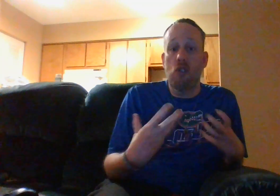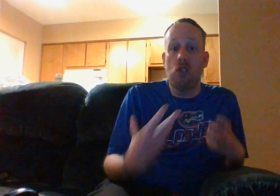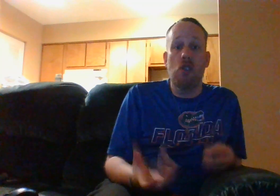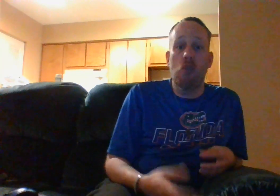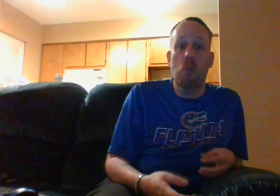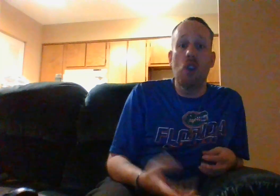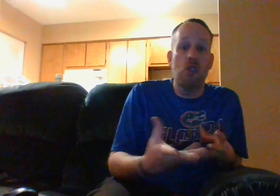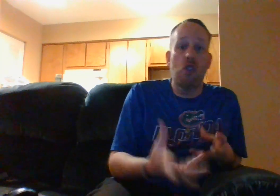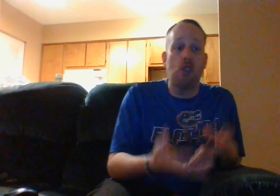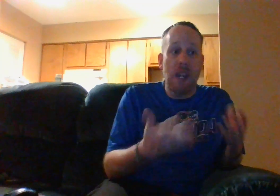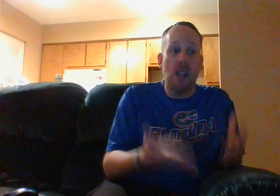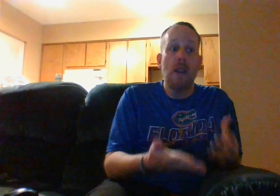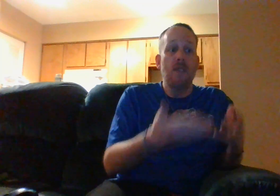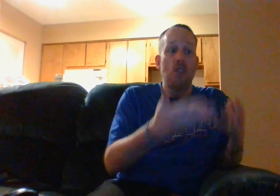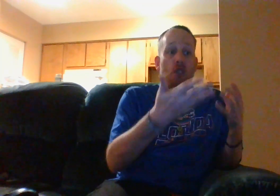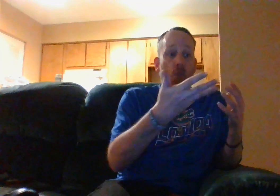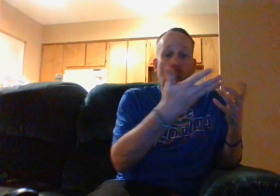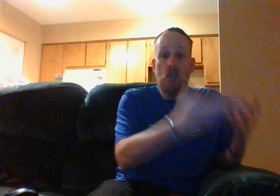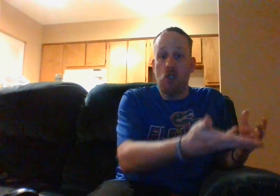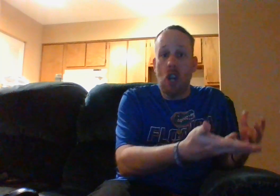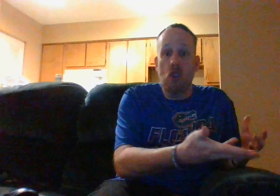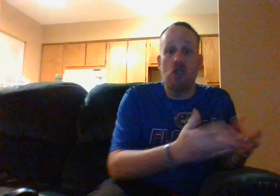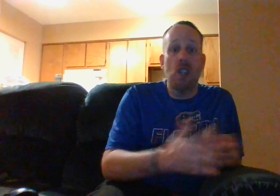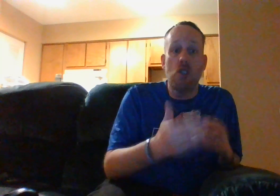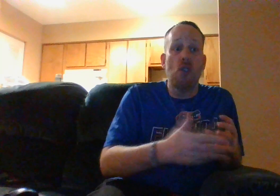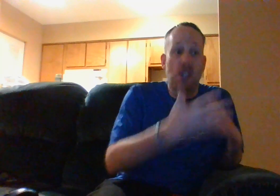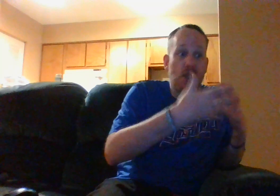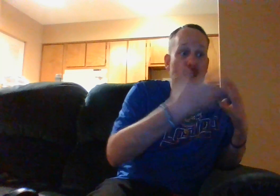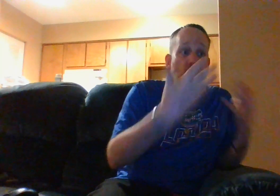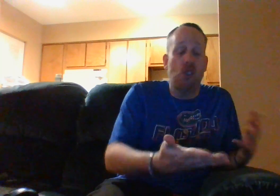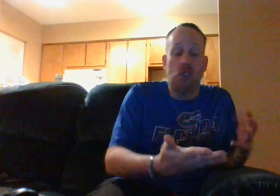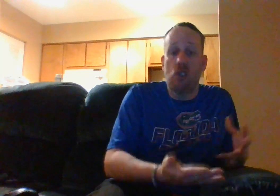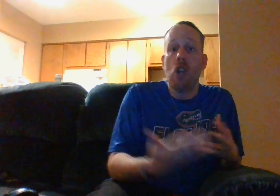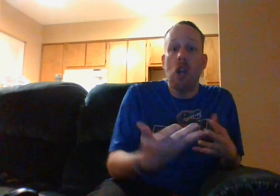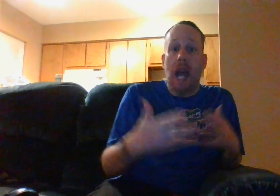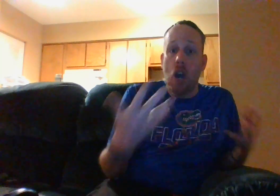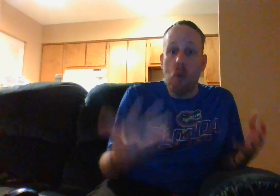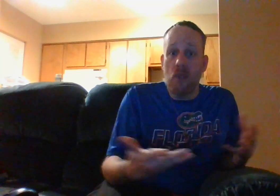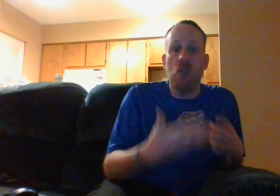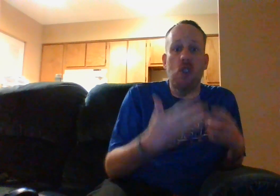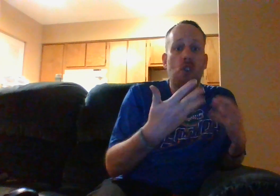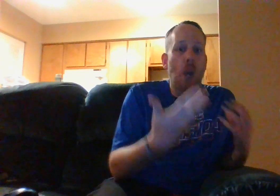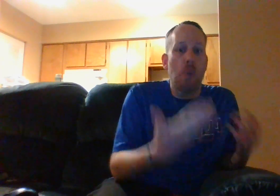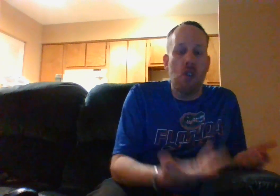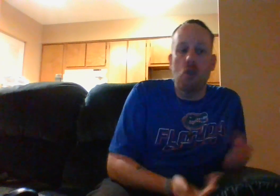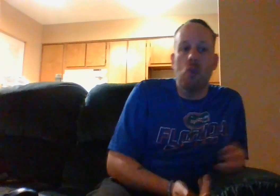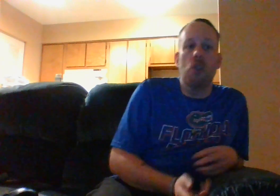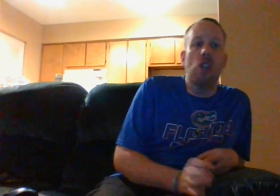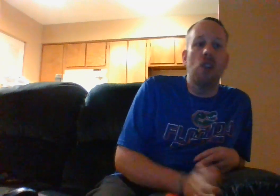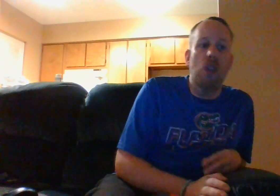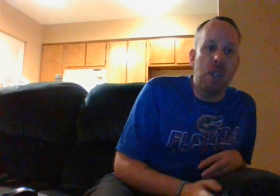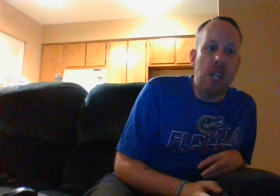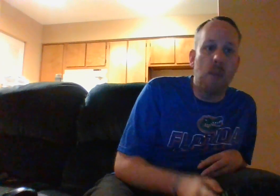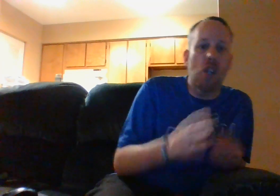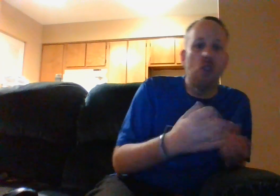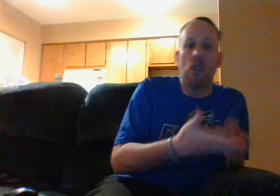wants to just wants just to make just wants to tell shin you know that this is how we feel this is how we do is and stuff like that because